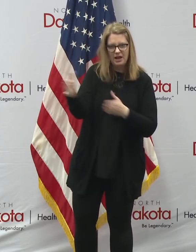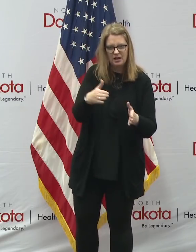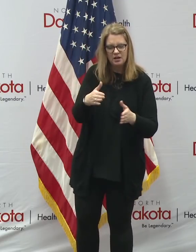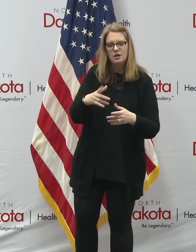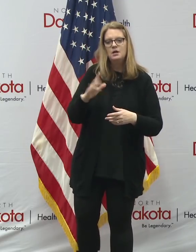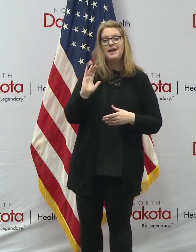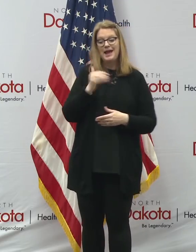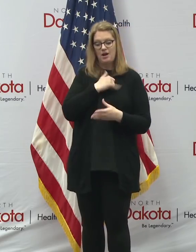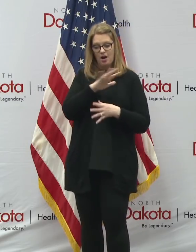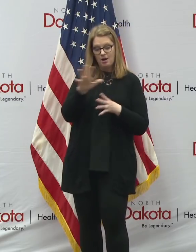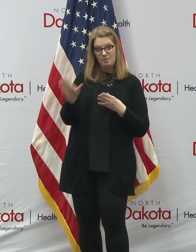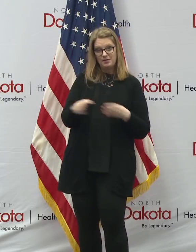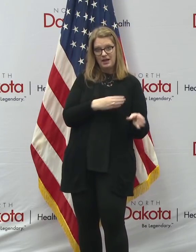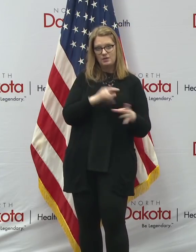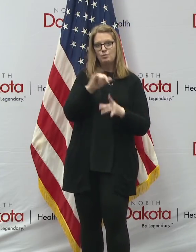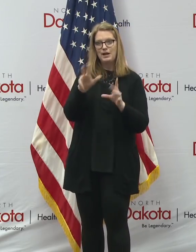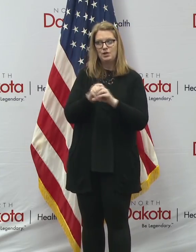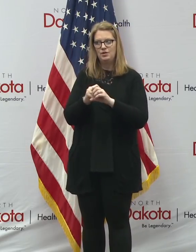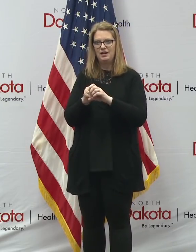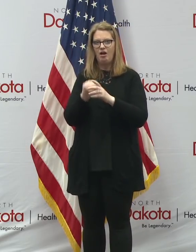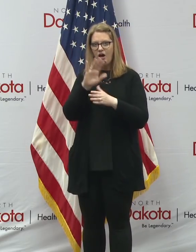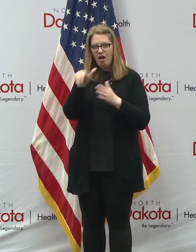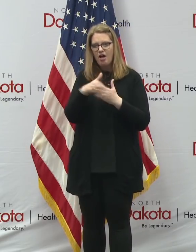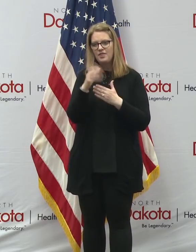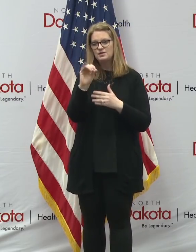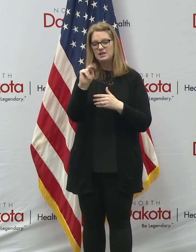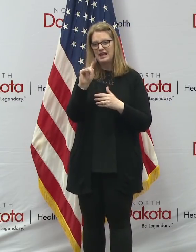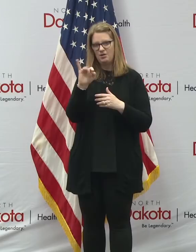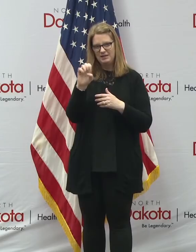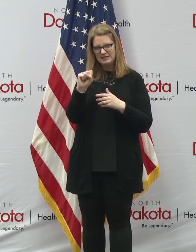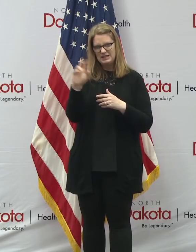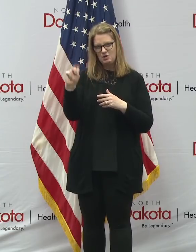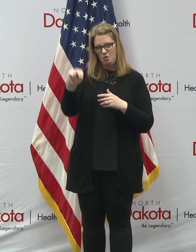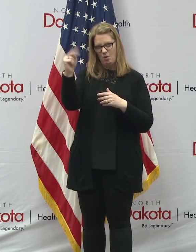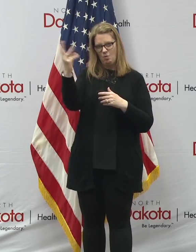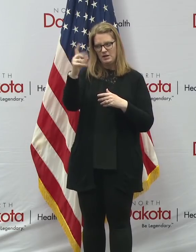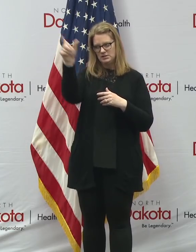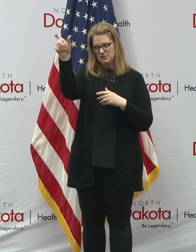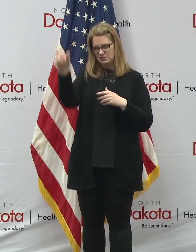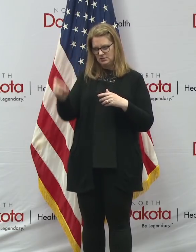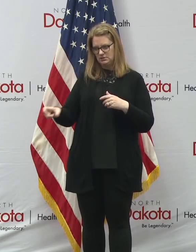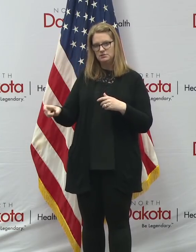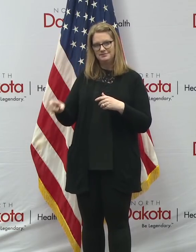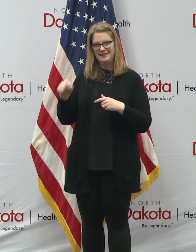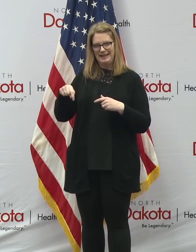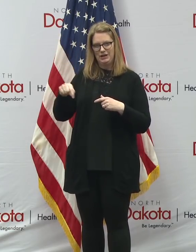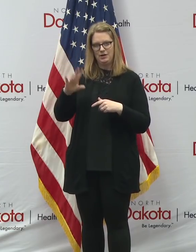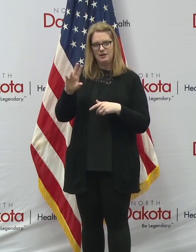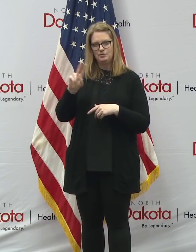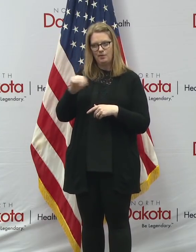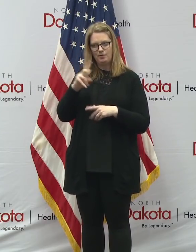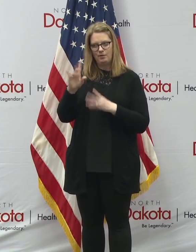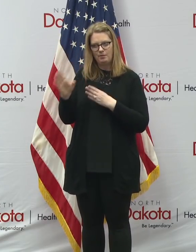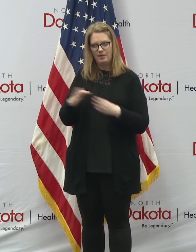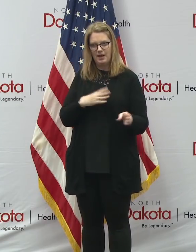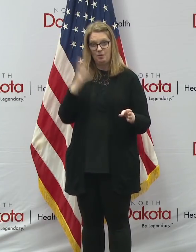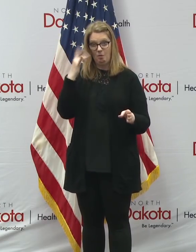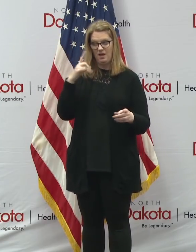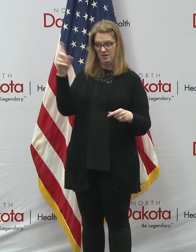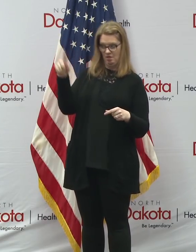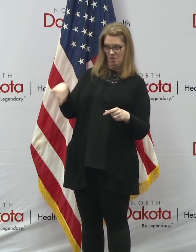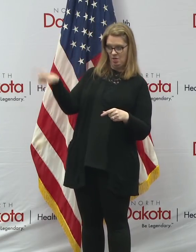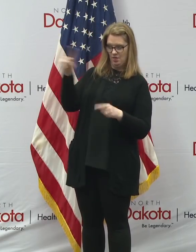planning, including all those northwestern Minnesota counties as part of the North Dakota plan, because those people in those counties would be